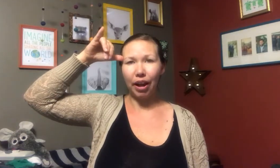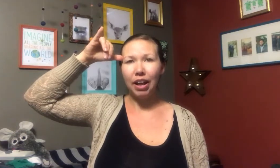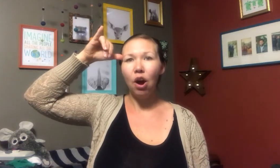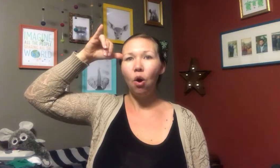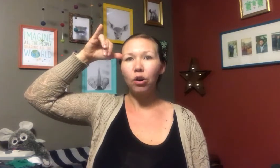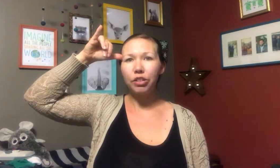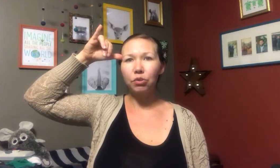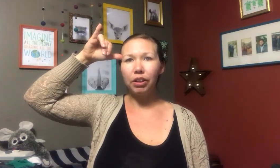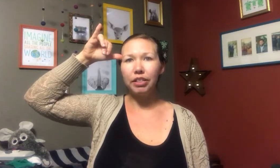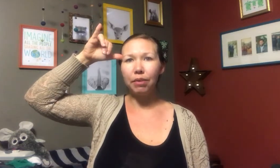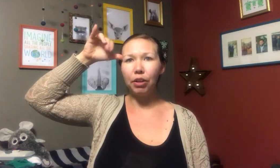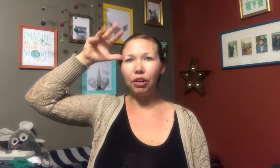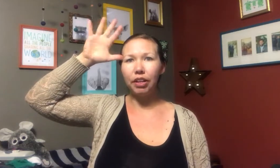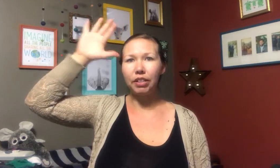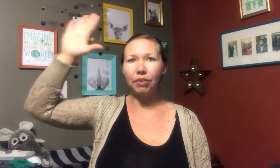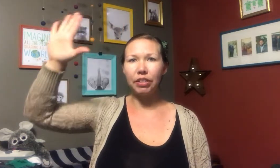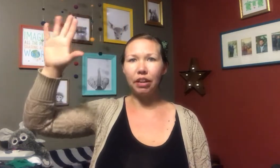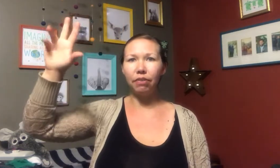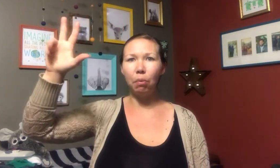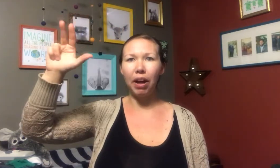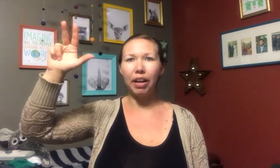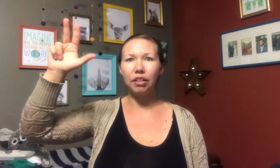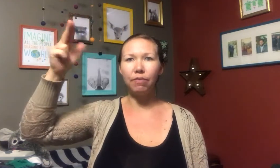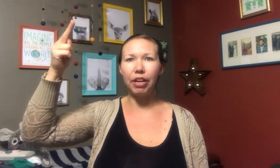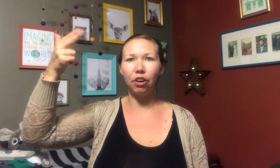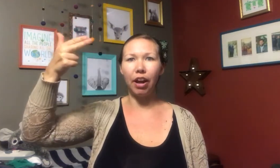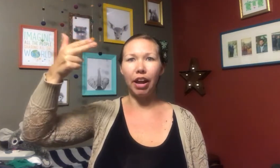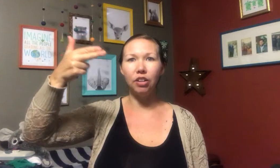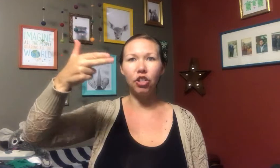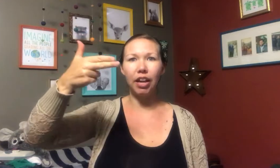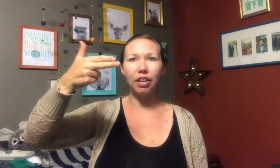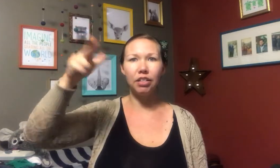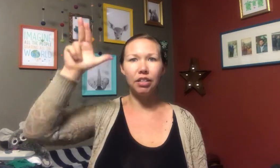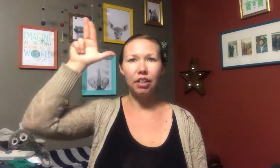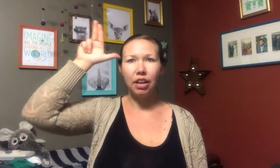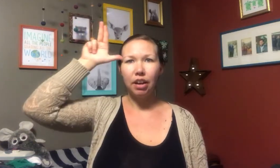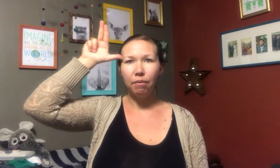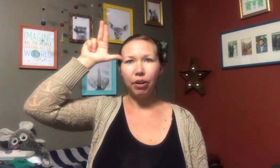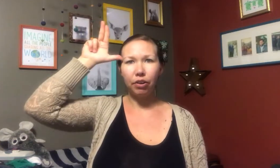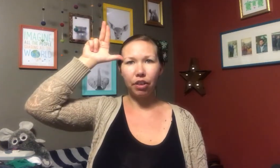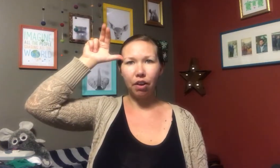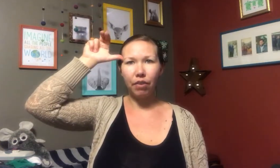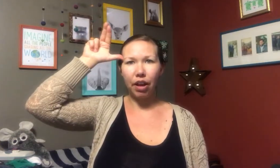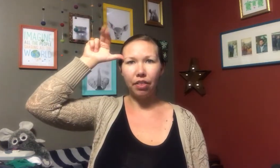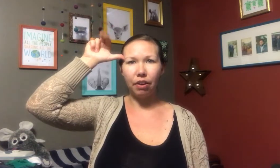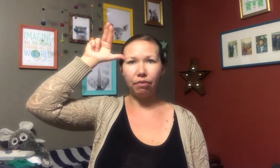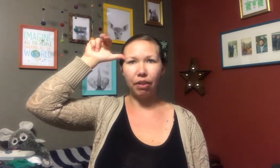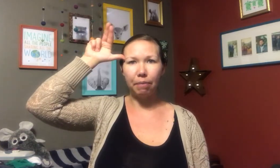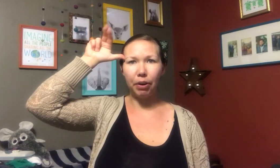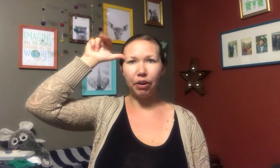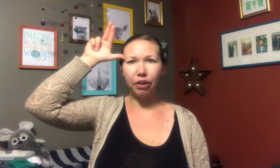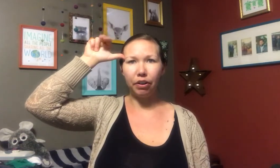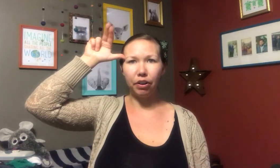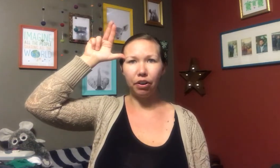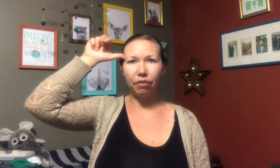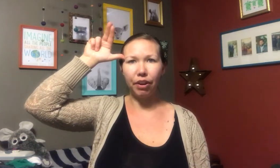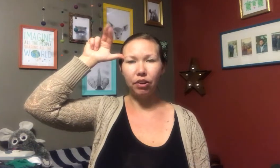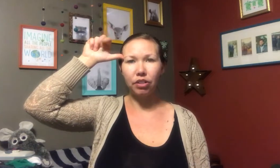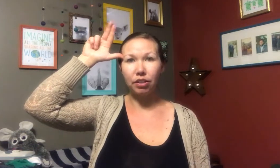Okay. Horse is really similar except instead of a Y hand, make your H hand. Put your thumb and then flap your, your fingers as